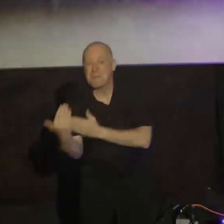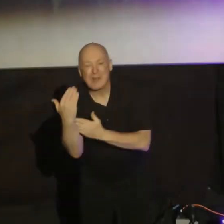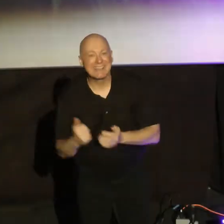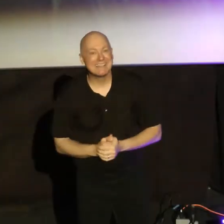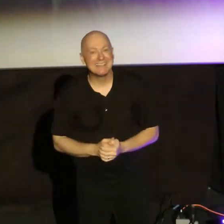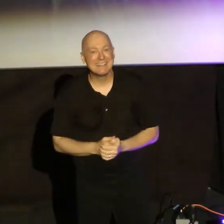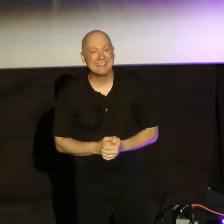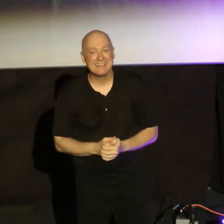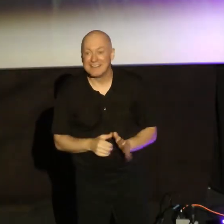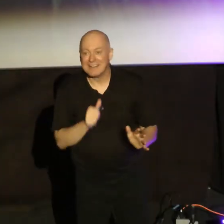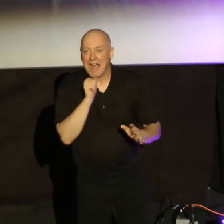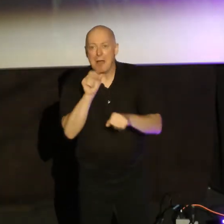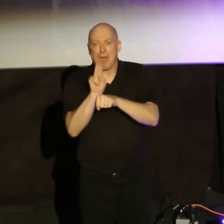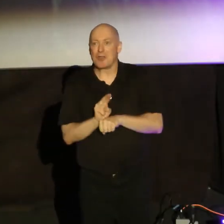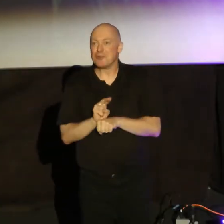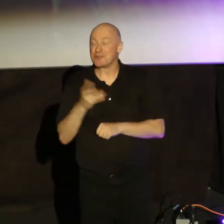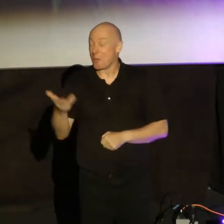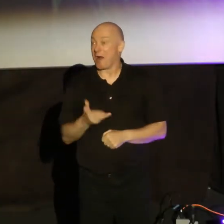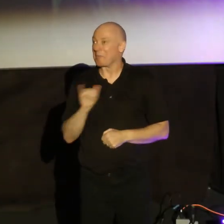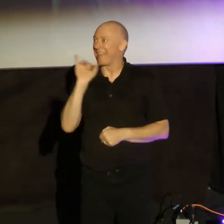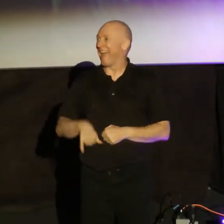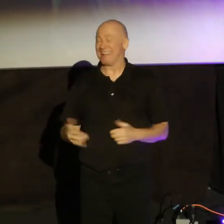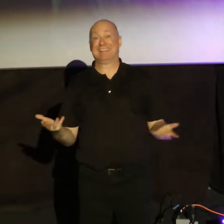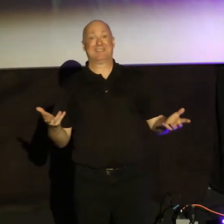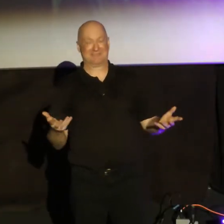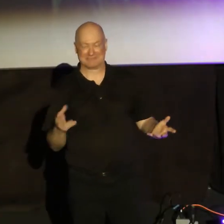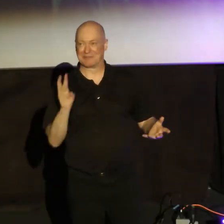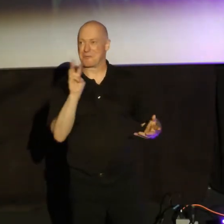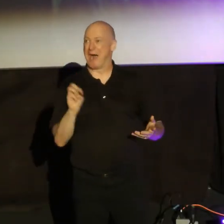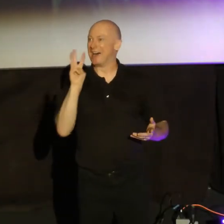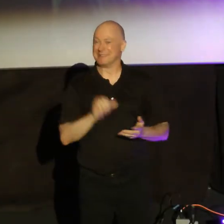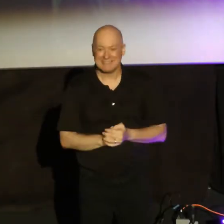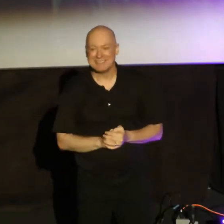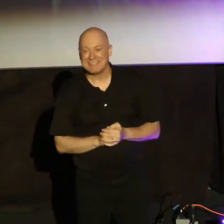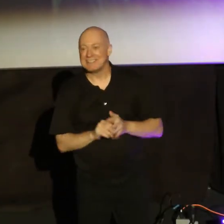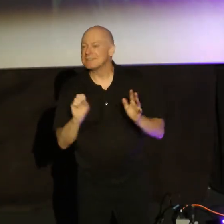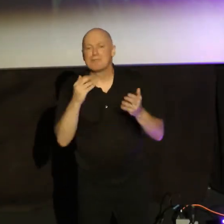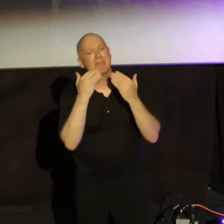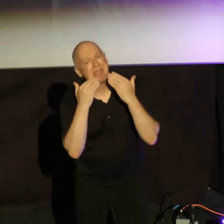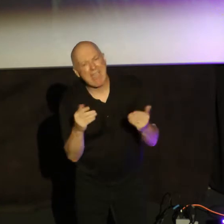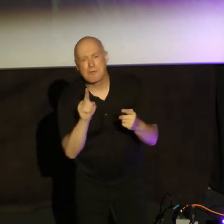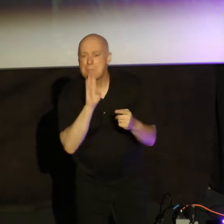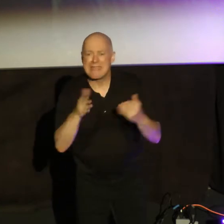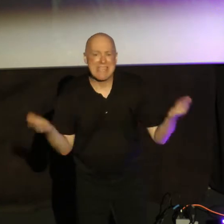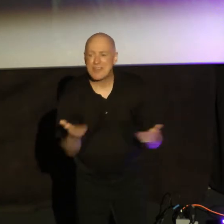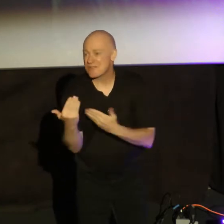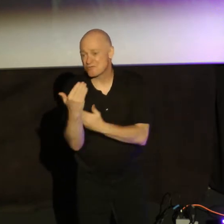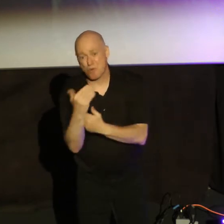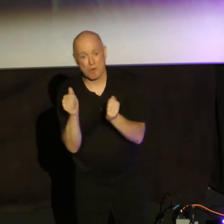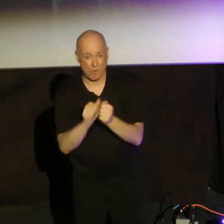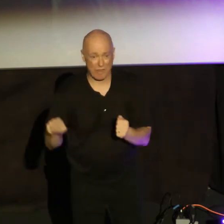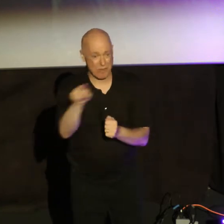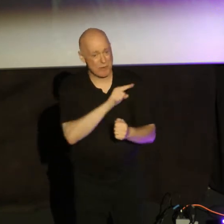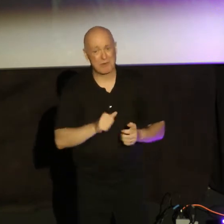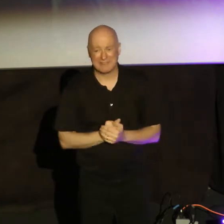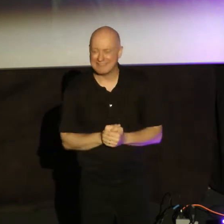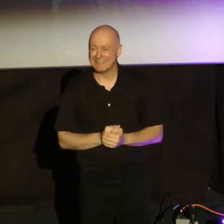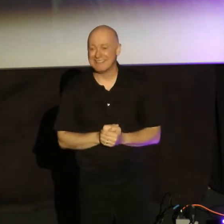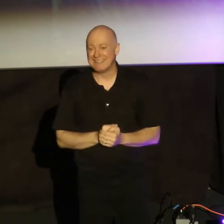I'm not used to getting welcomed like that before. I'm so thankful to be here this morning with you. I'm so blessed